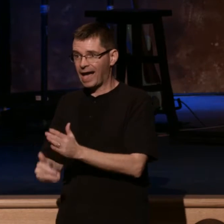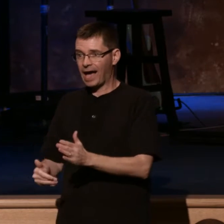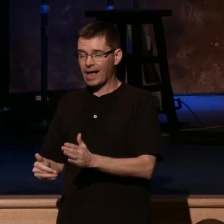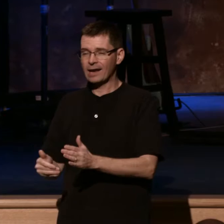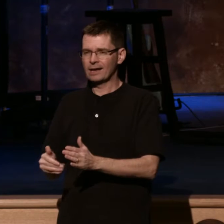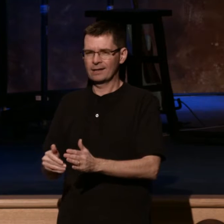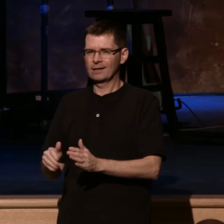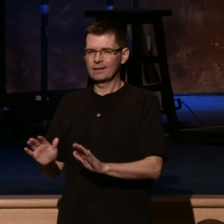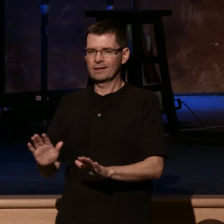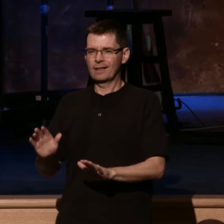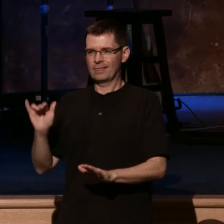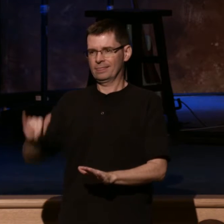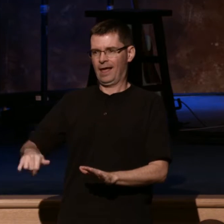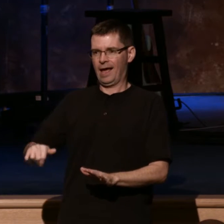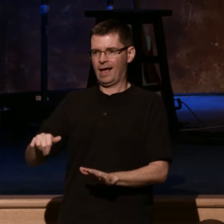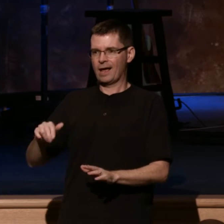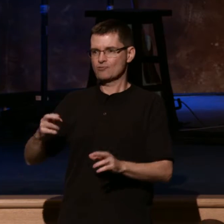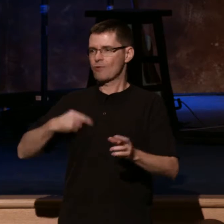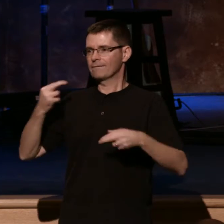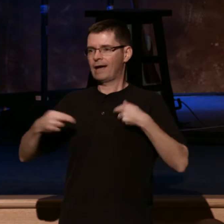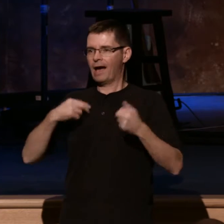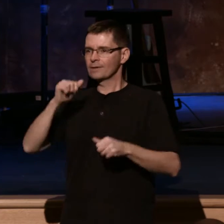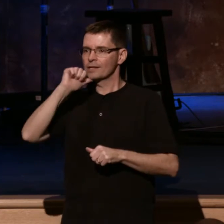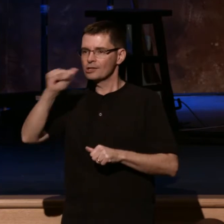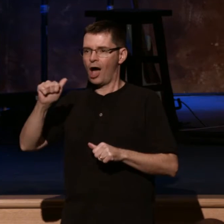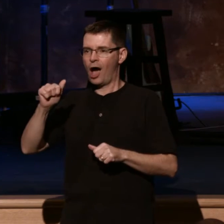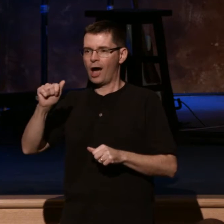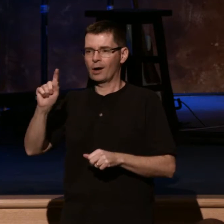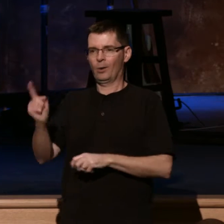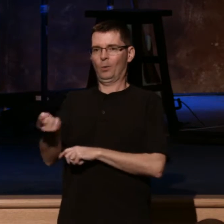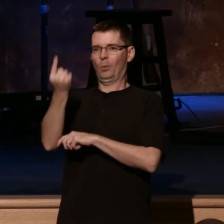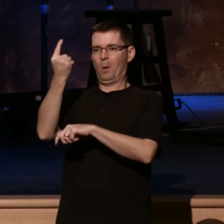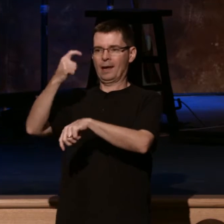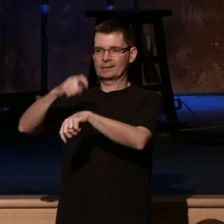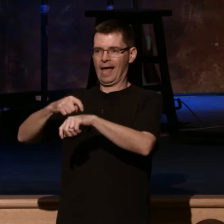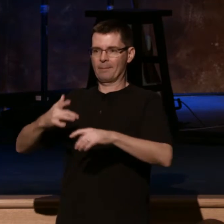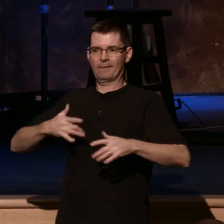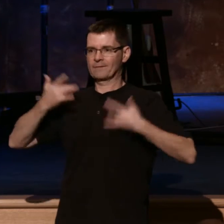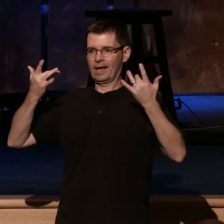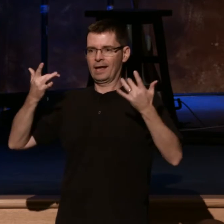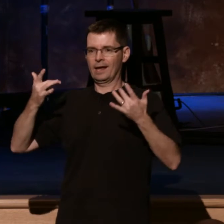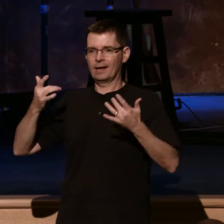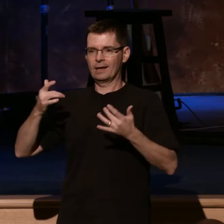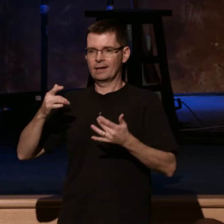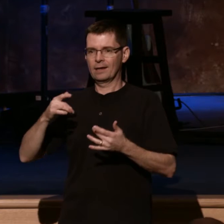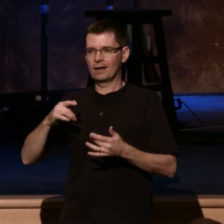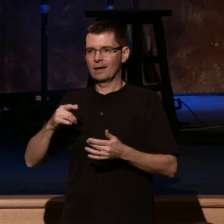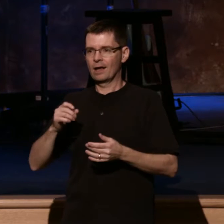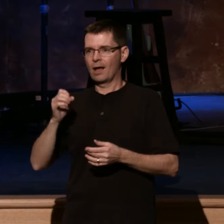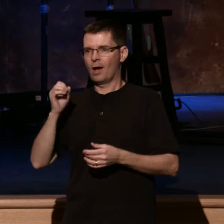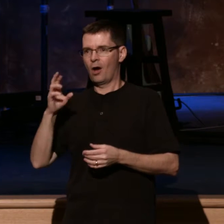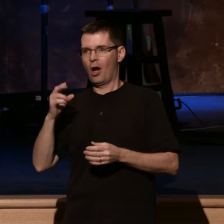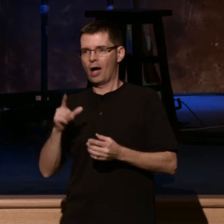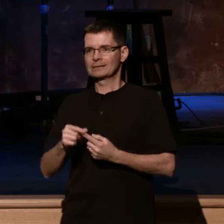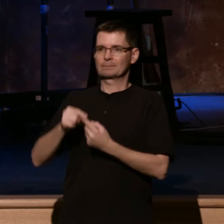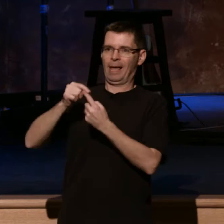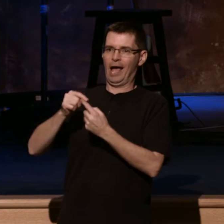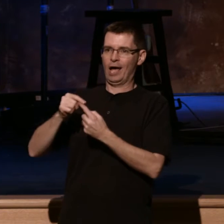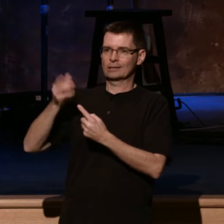is an event. You know, jumbotrons and celebrity speakers and singers, we get a quiver in our living, go home, and a week later, nothing's changed.